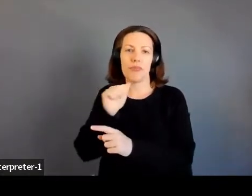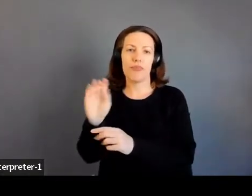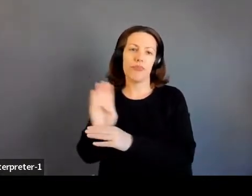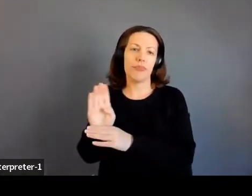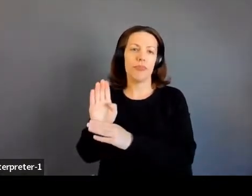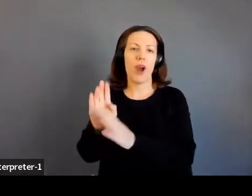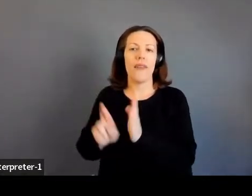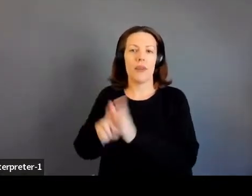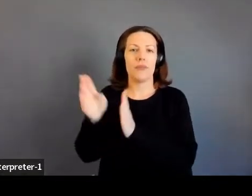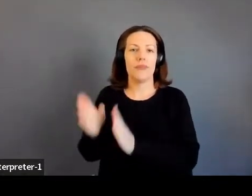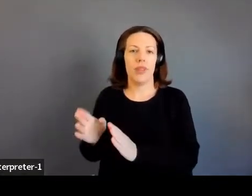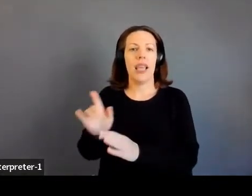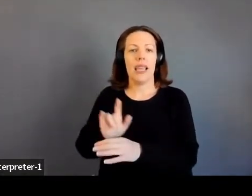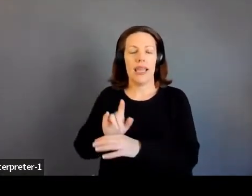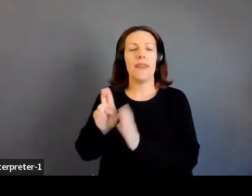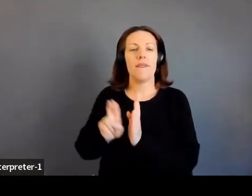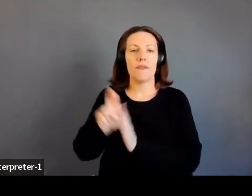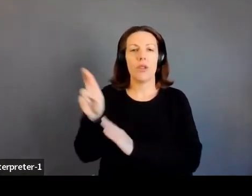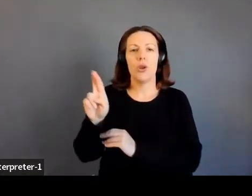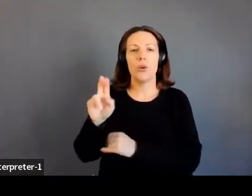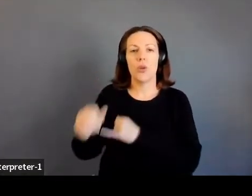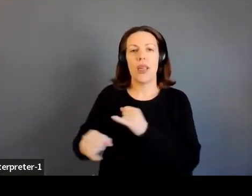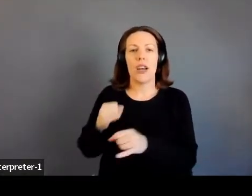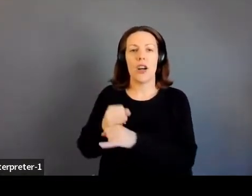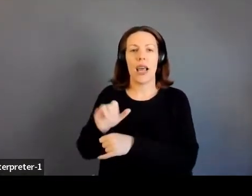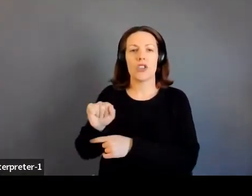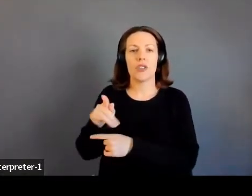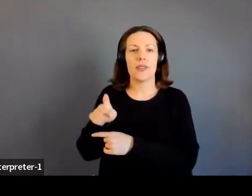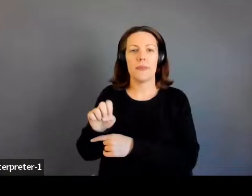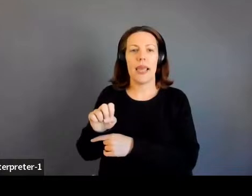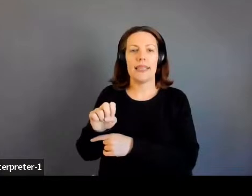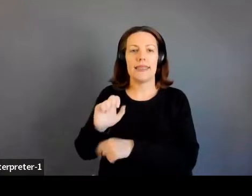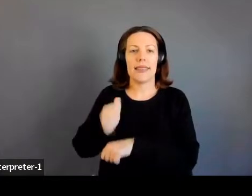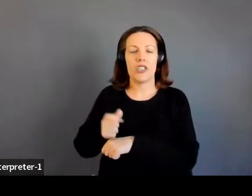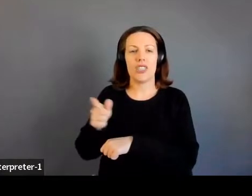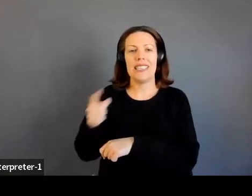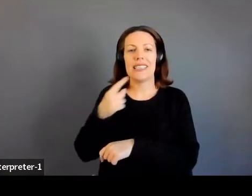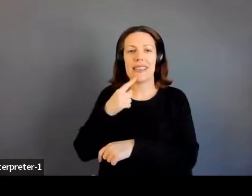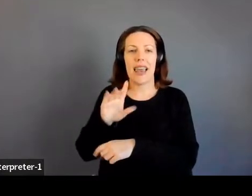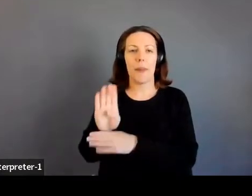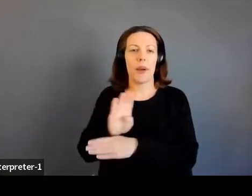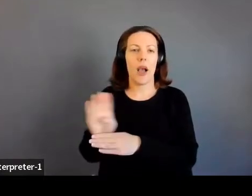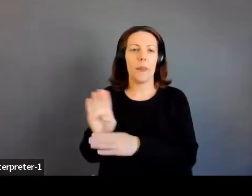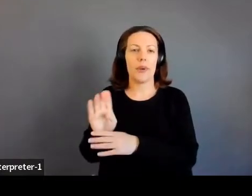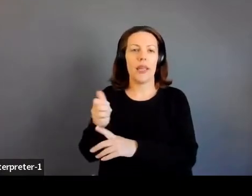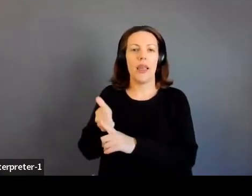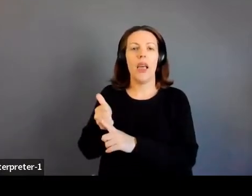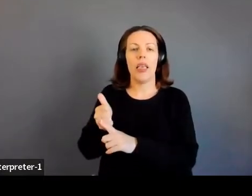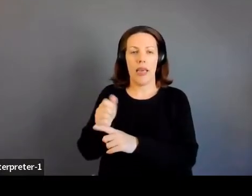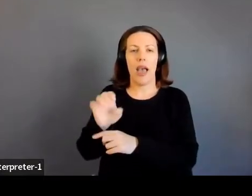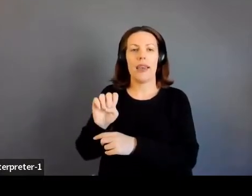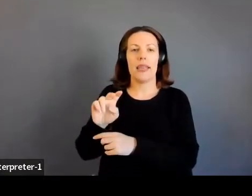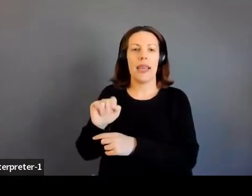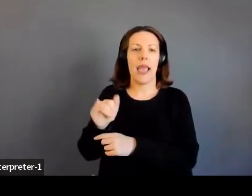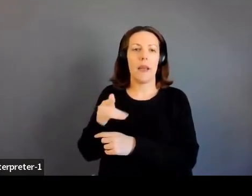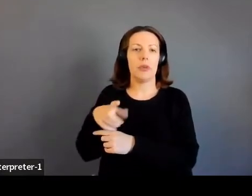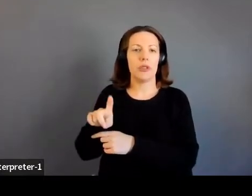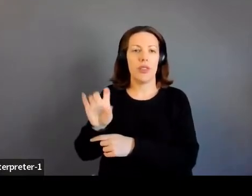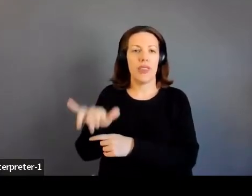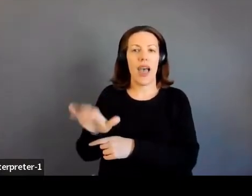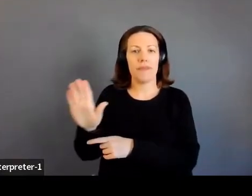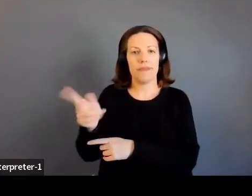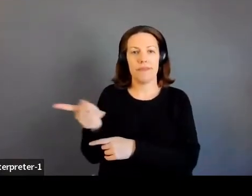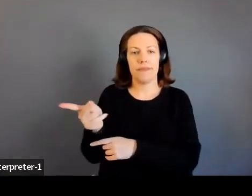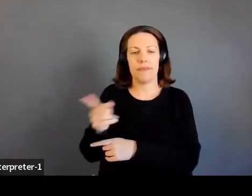to the International Space Station and was the co-founder of a company called Space Adventures, which enabled that. And he and his